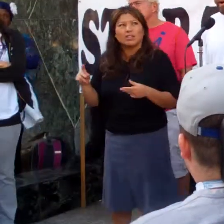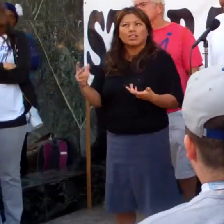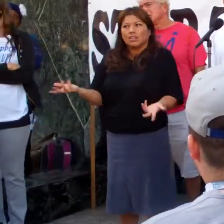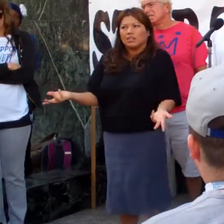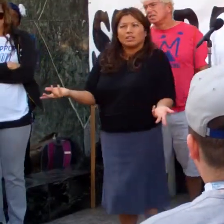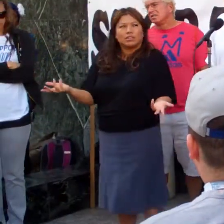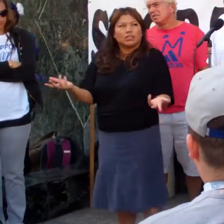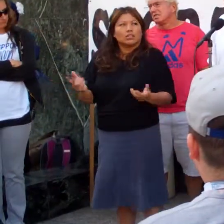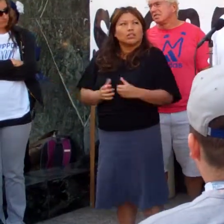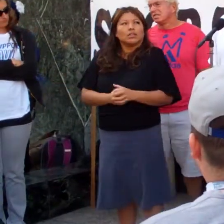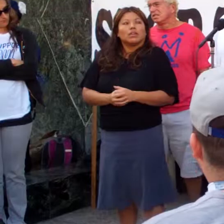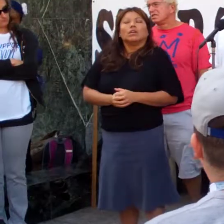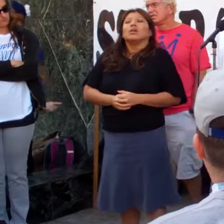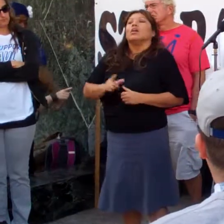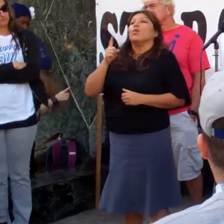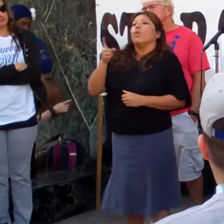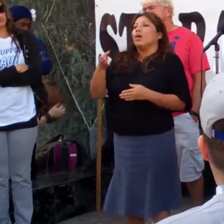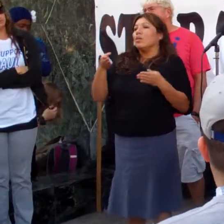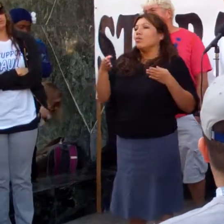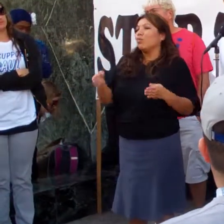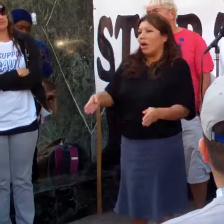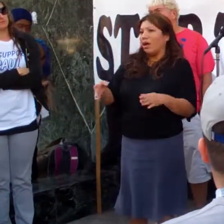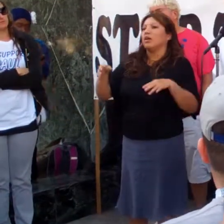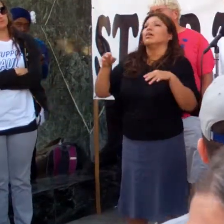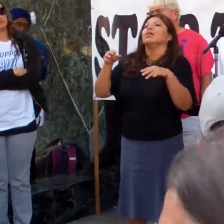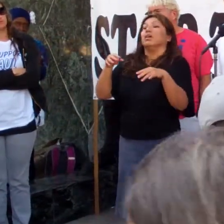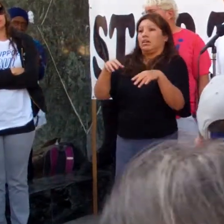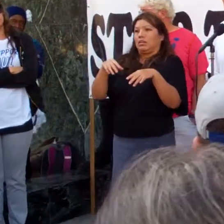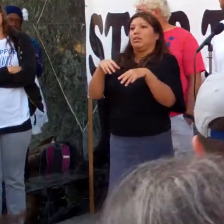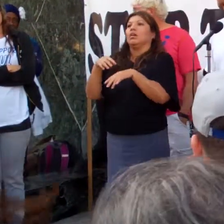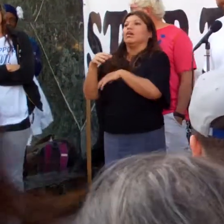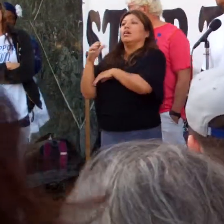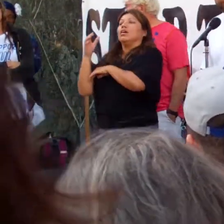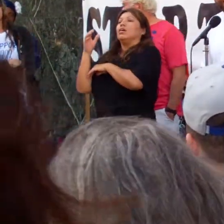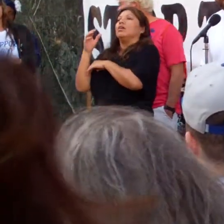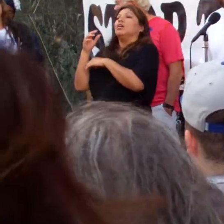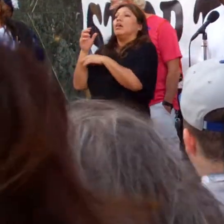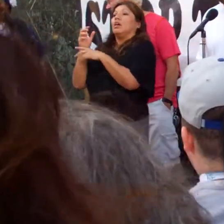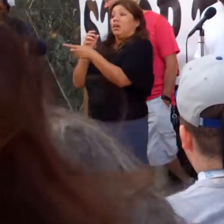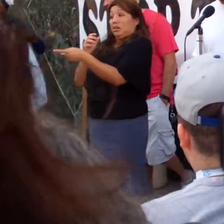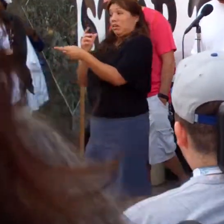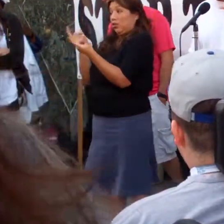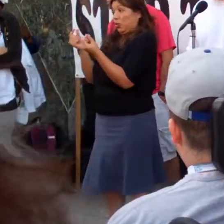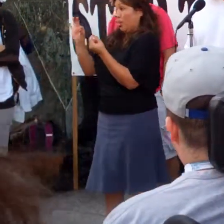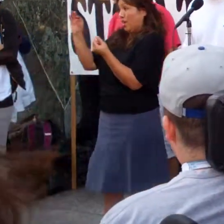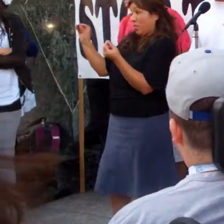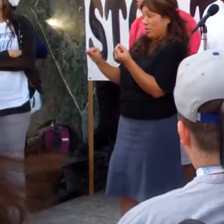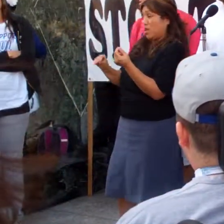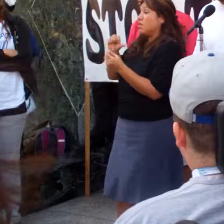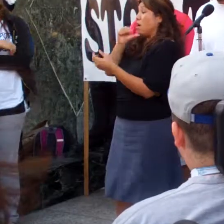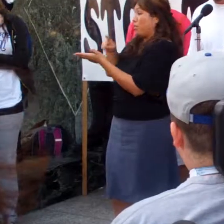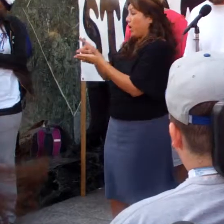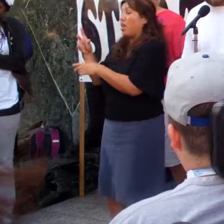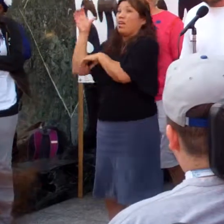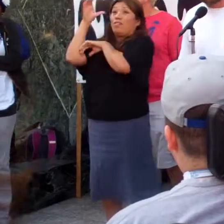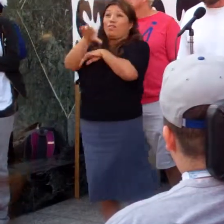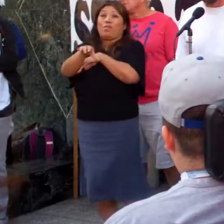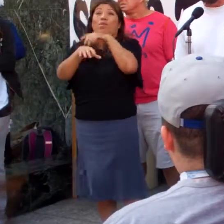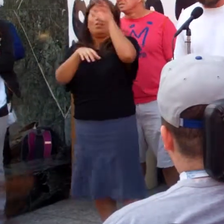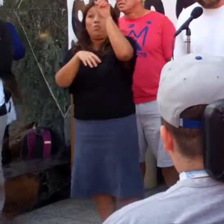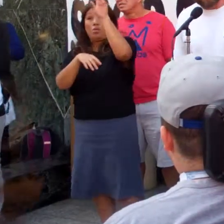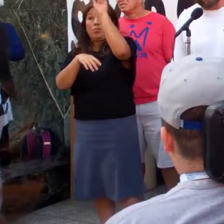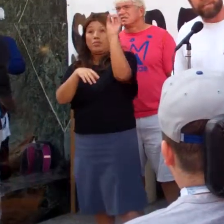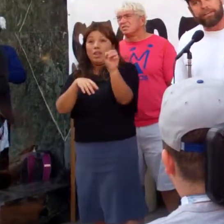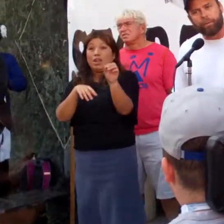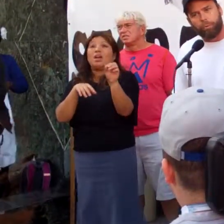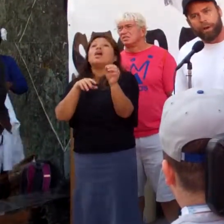Well, one of the ways we can make the 99% not have to pay and make the 1% pay is actually